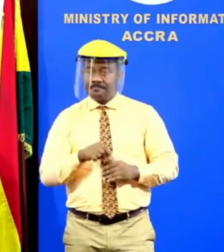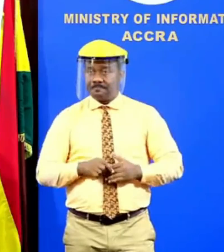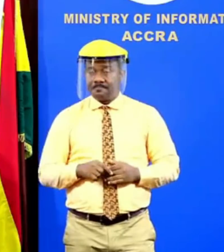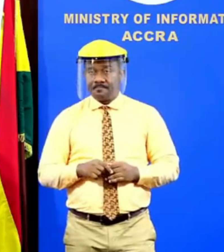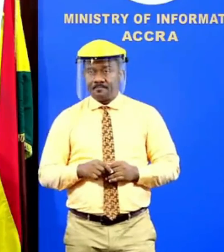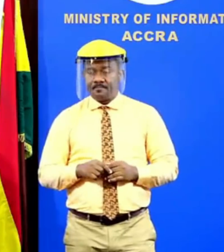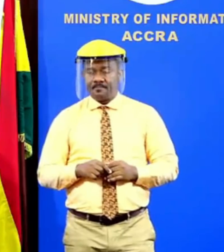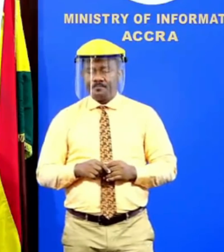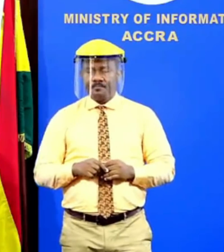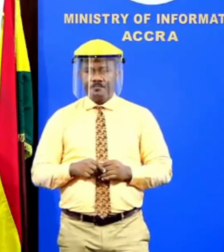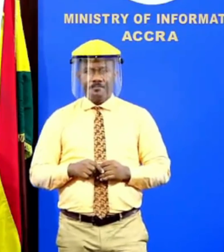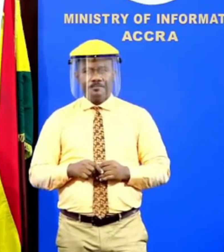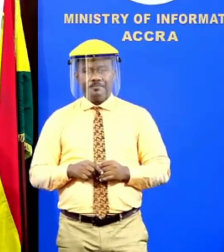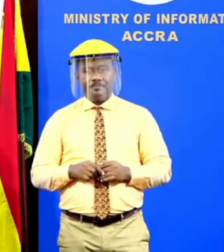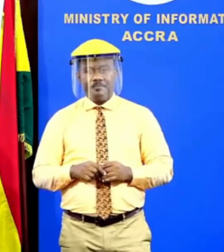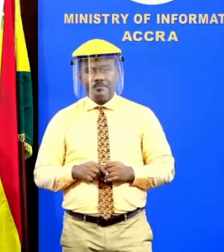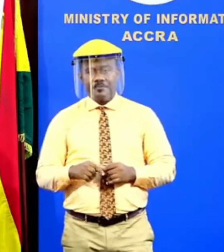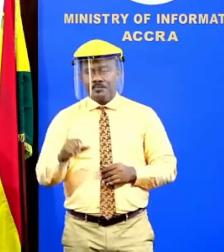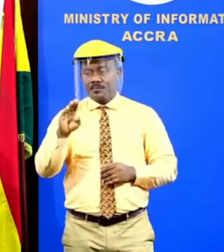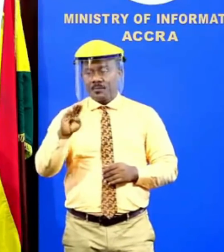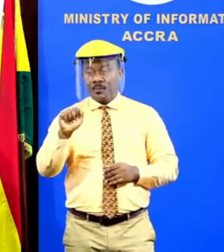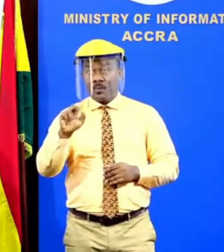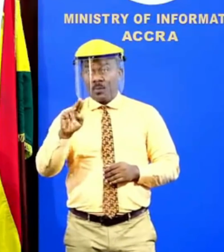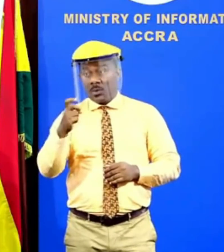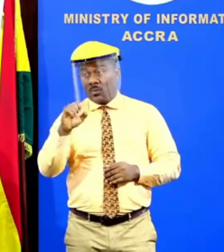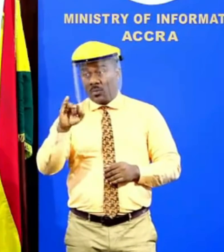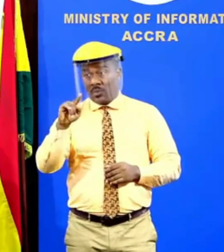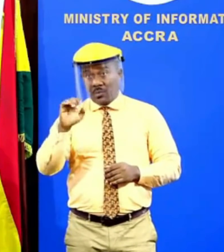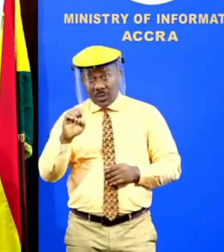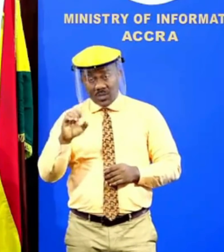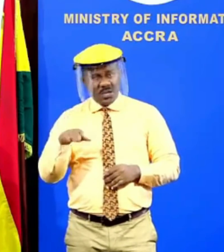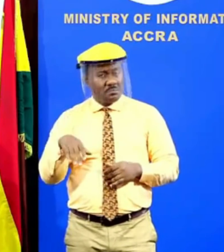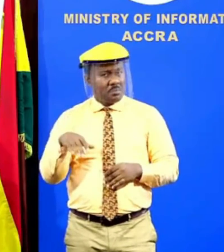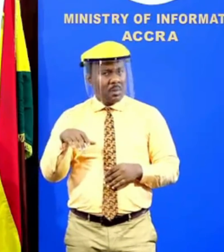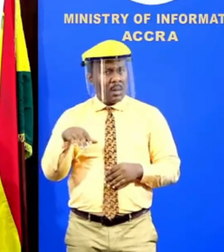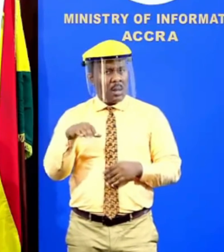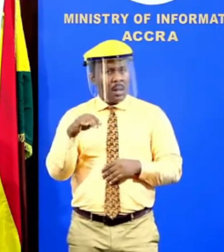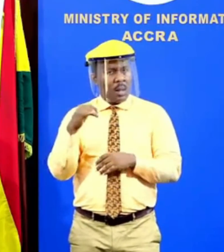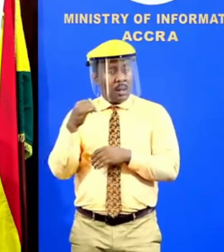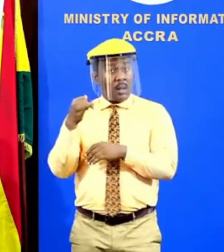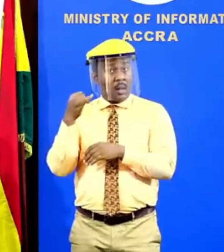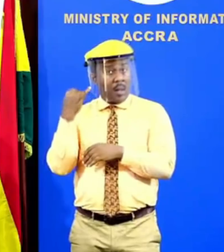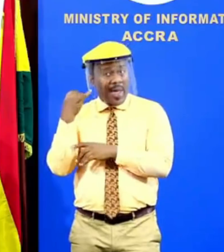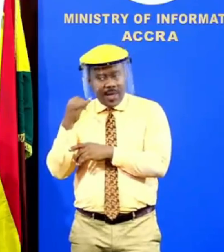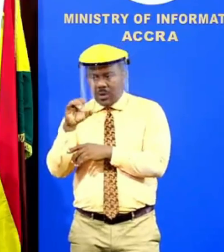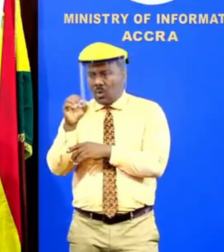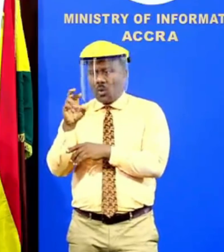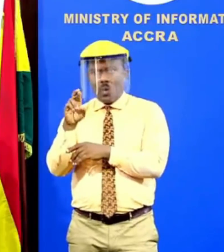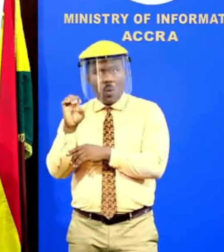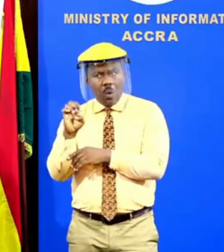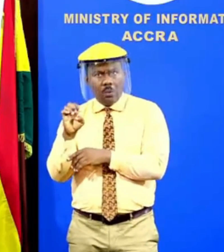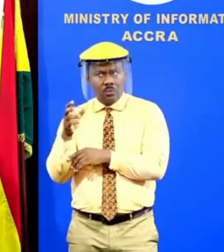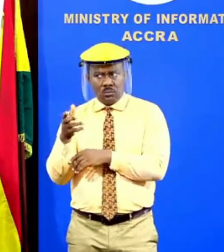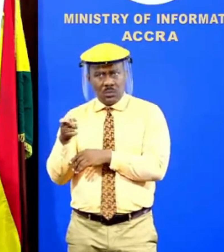alumina, that is our bauxite and the iron or I do not see of any other power source apart from nuclear.